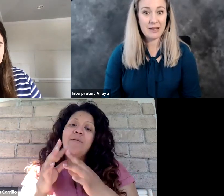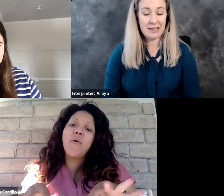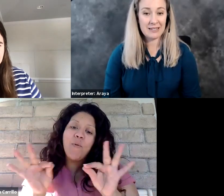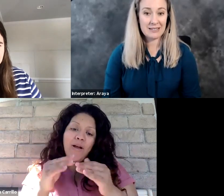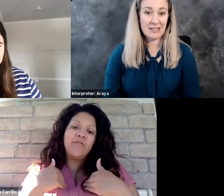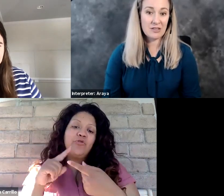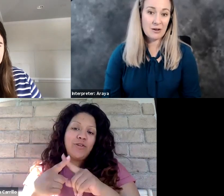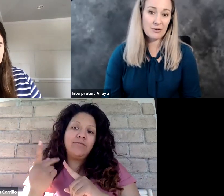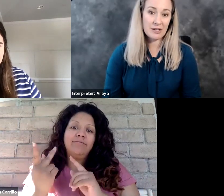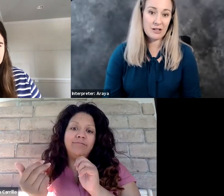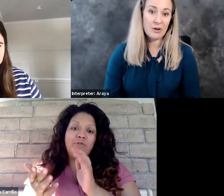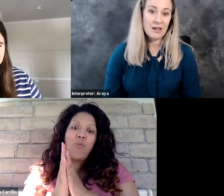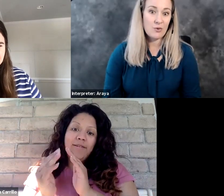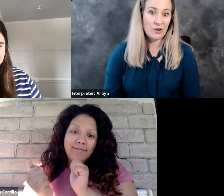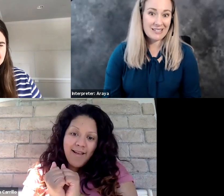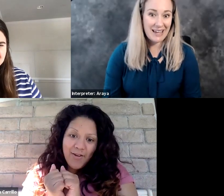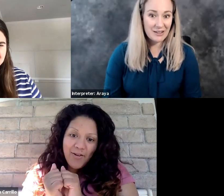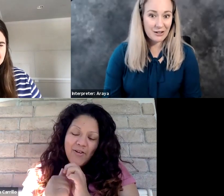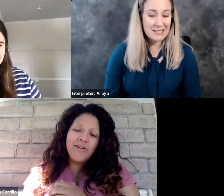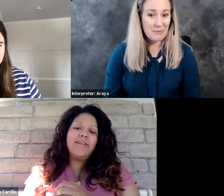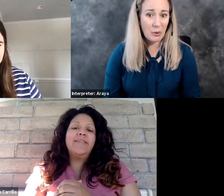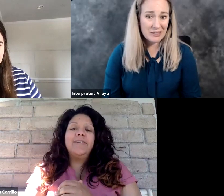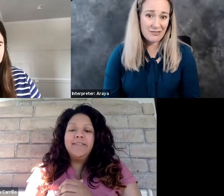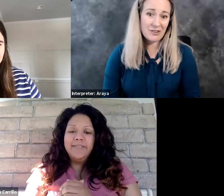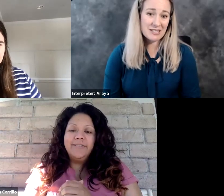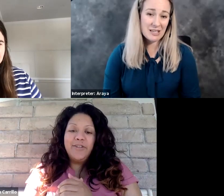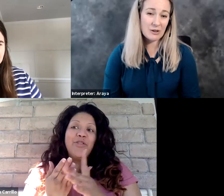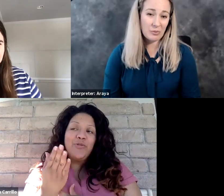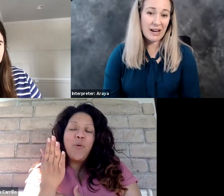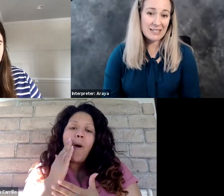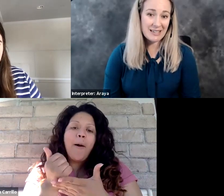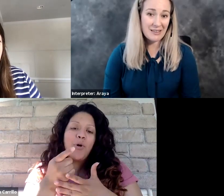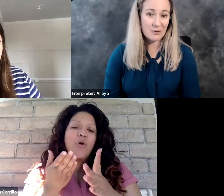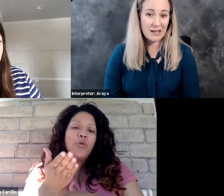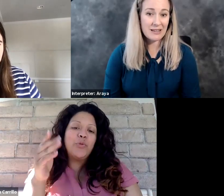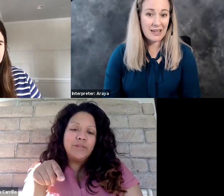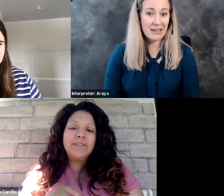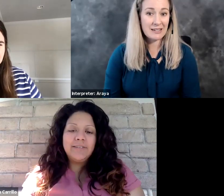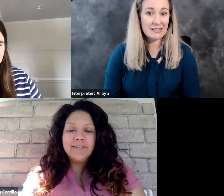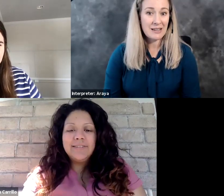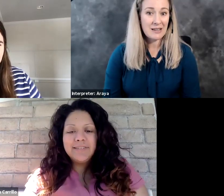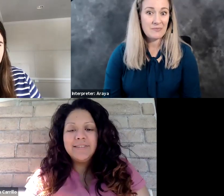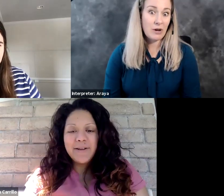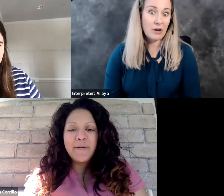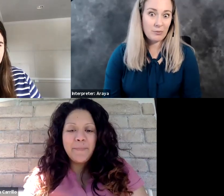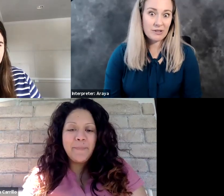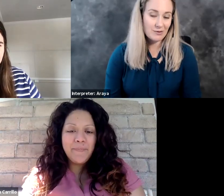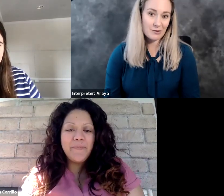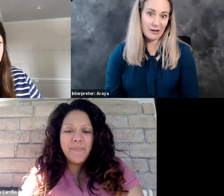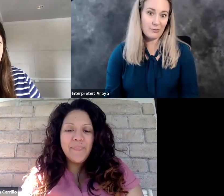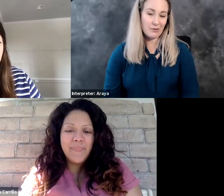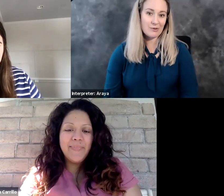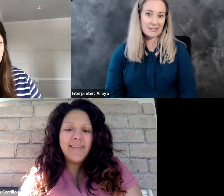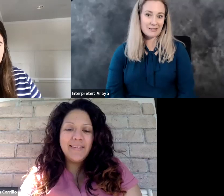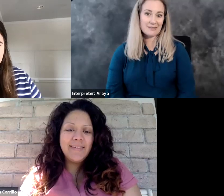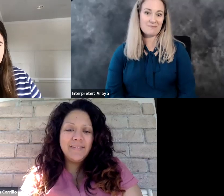Um, and even though, you know, we're not together, it's important to have friends that you can pray together with and that will help us through